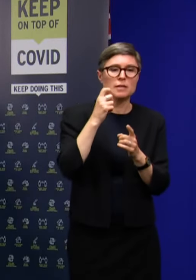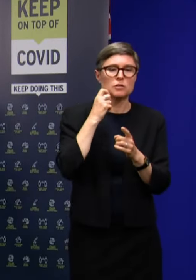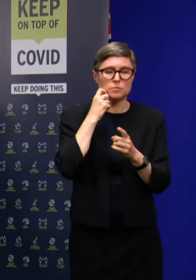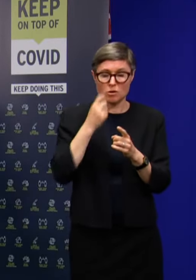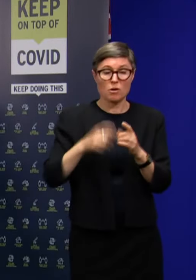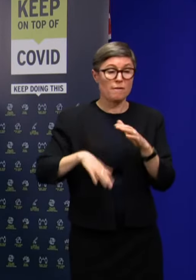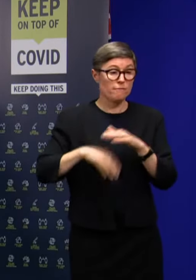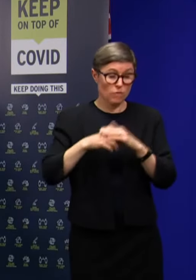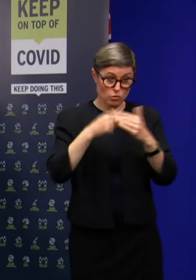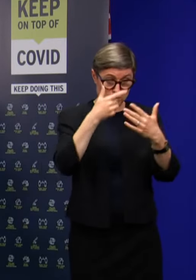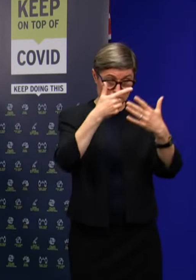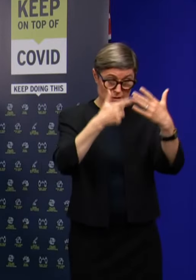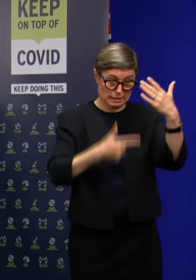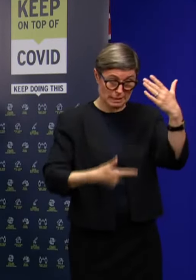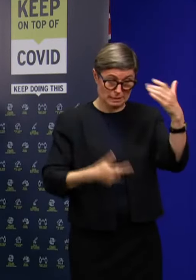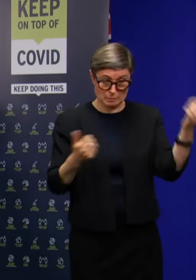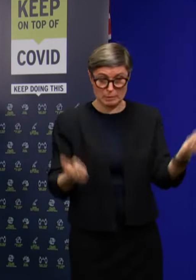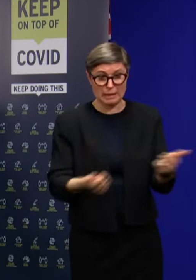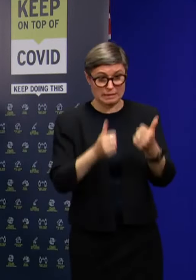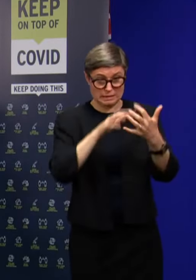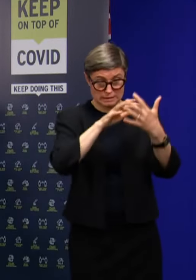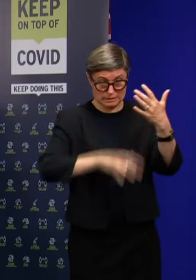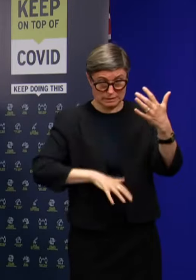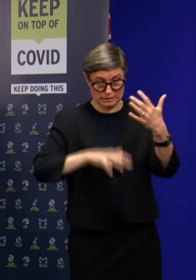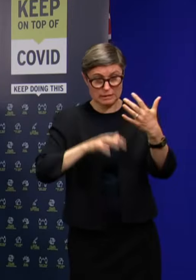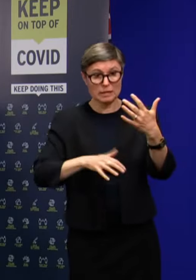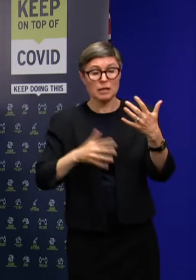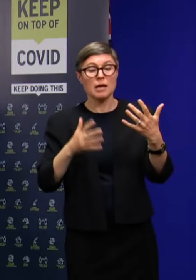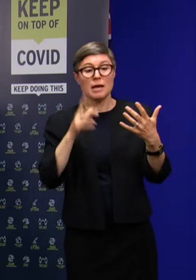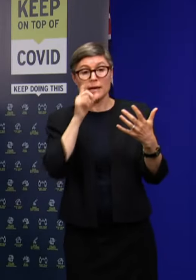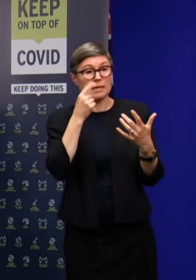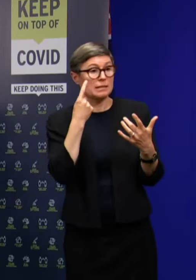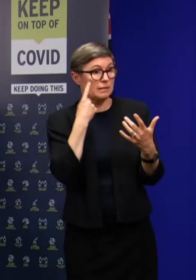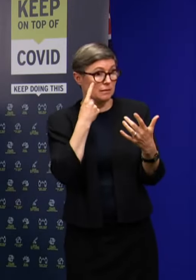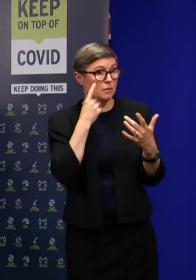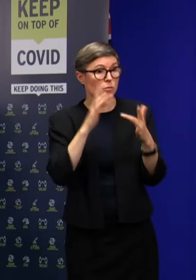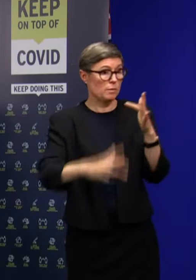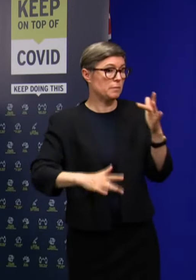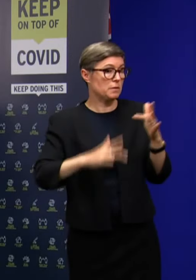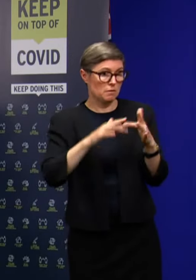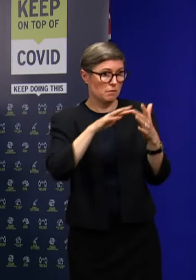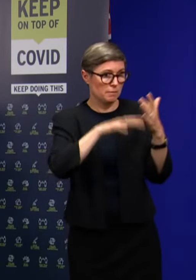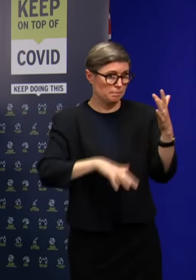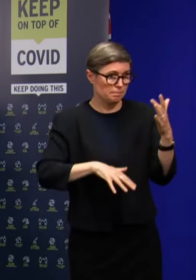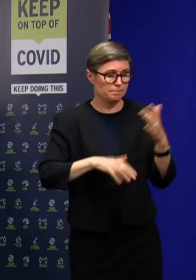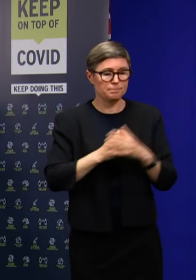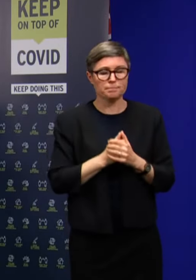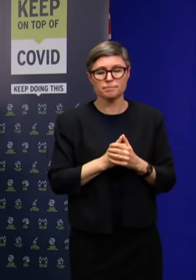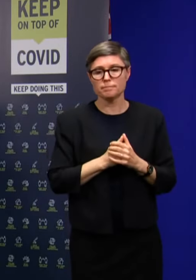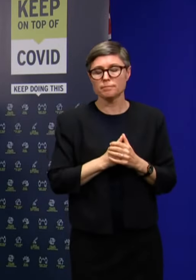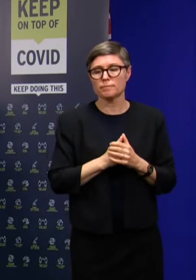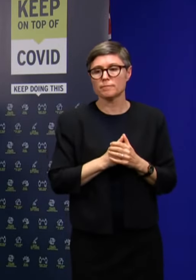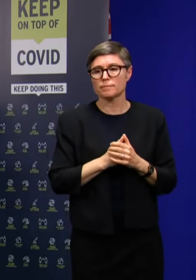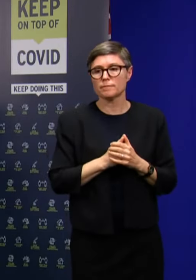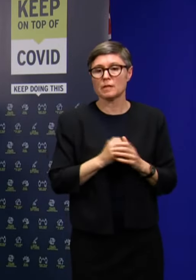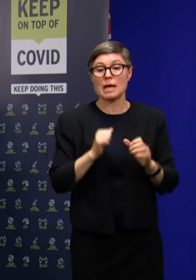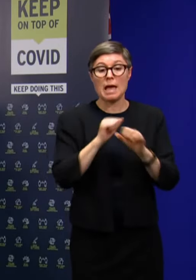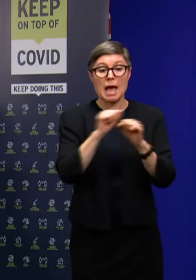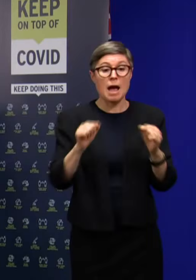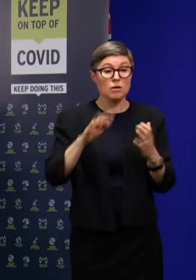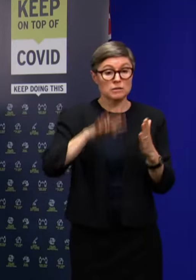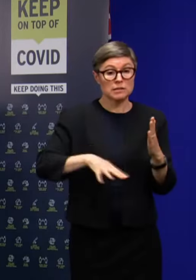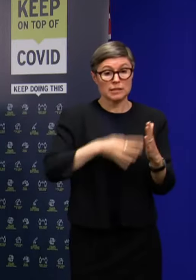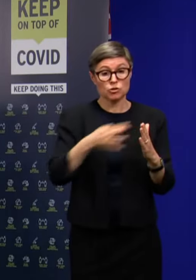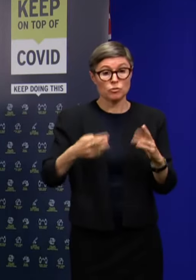Now this full list of state-run clinics beyond the weekend is available now on our website. And I'm pleased to say that the schedule for the mobile